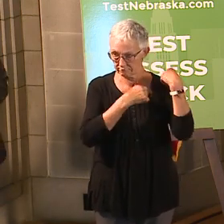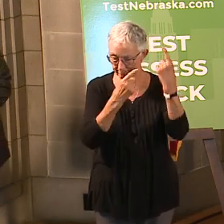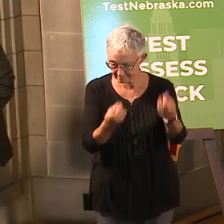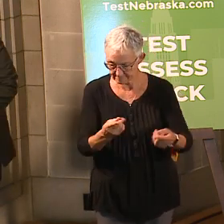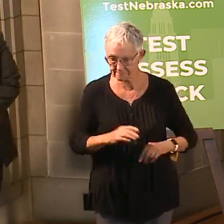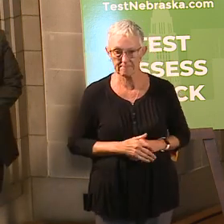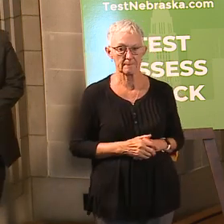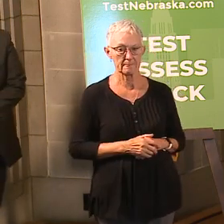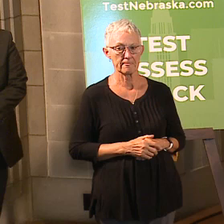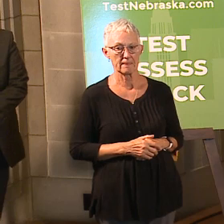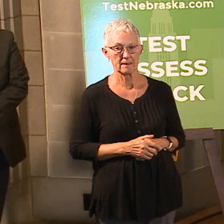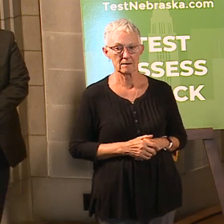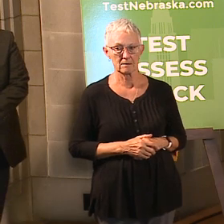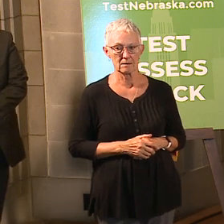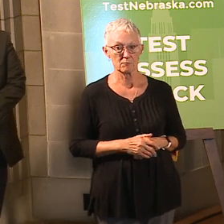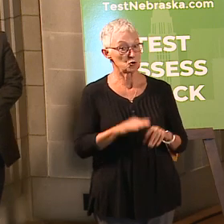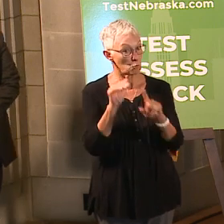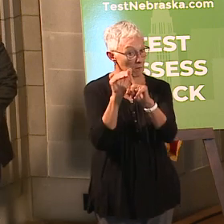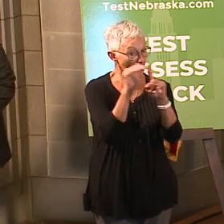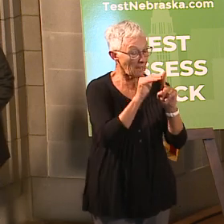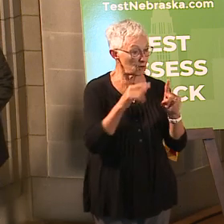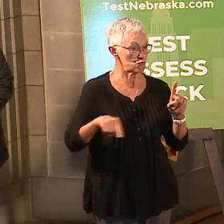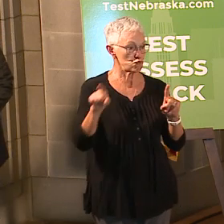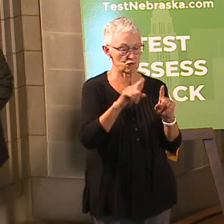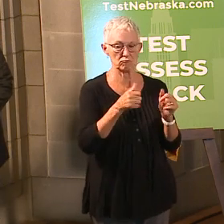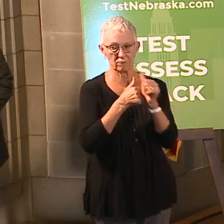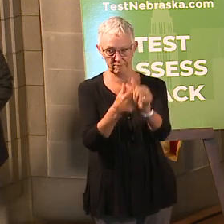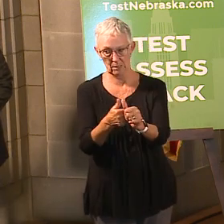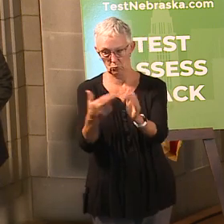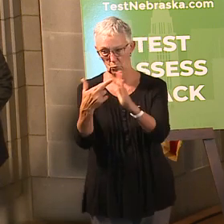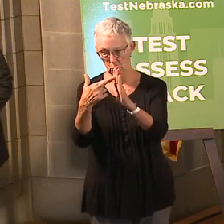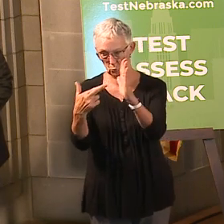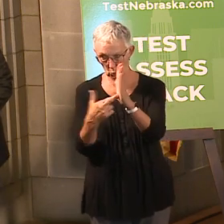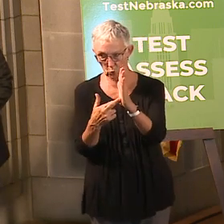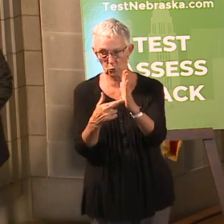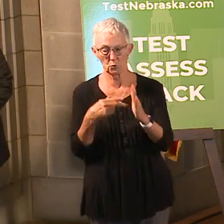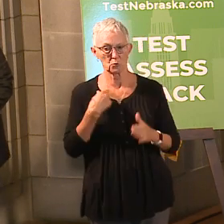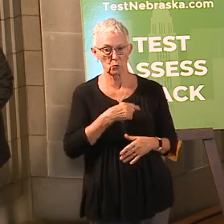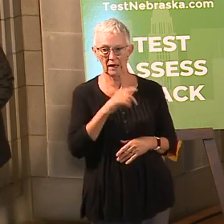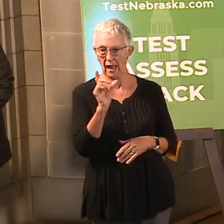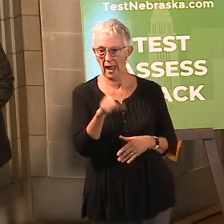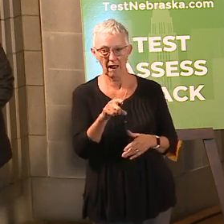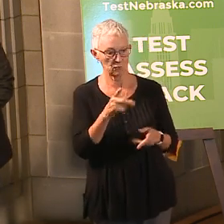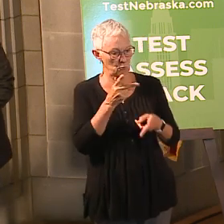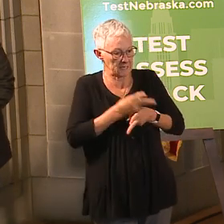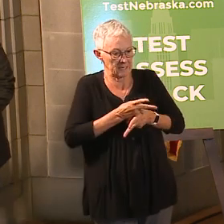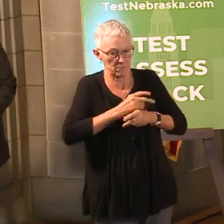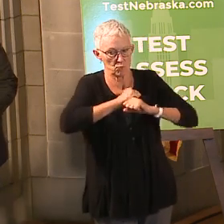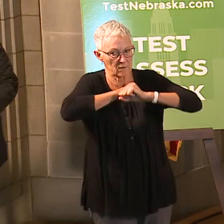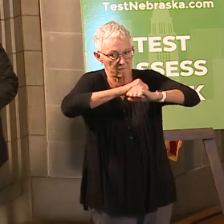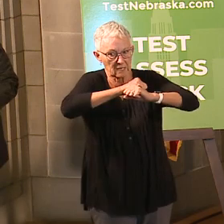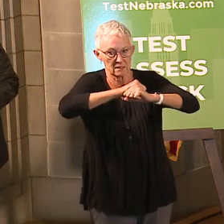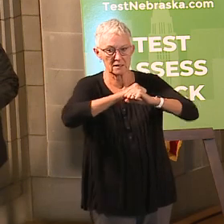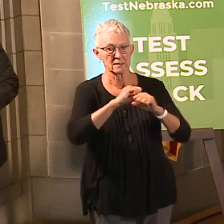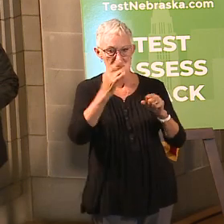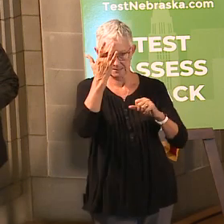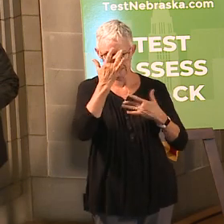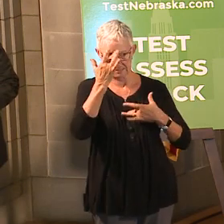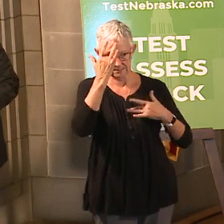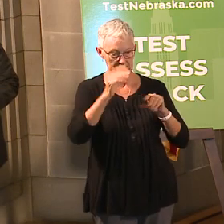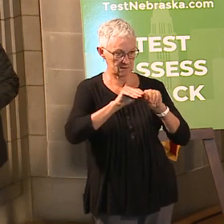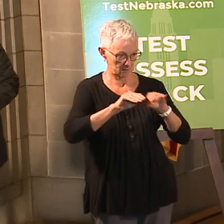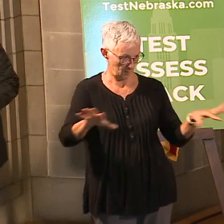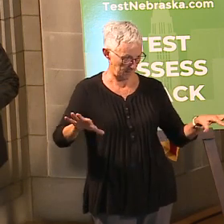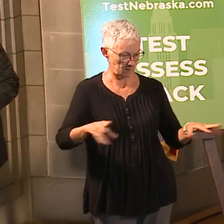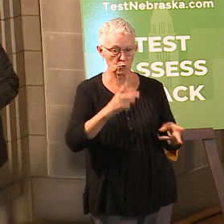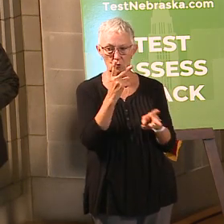again, all of our rules, still we're managing this virus, we're going manage this for the next coming months, so continue to keep that six-foot distance between you